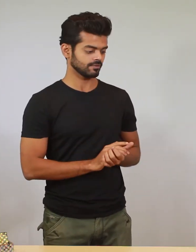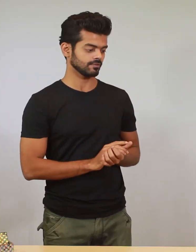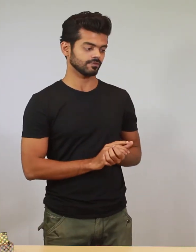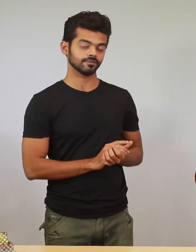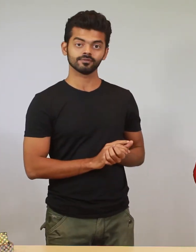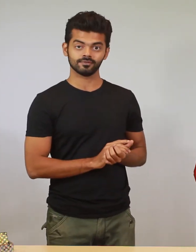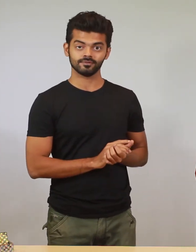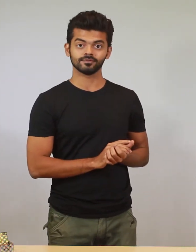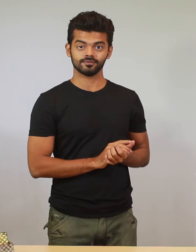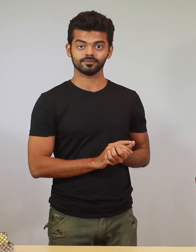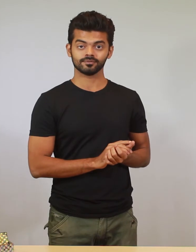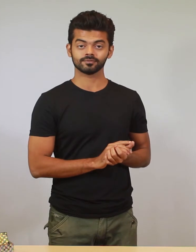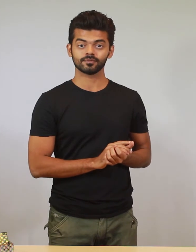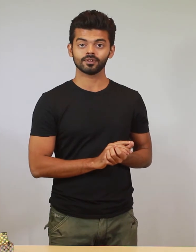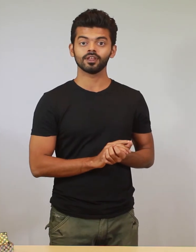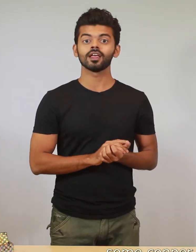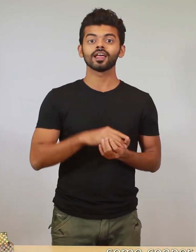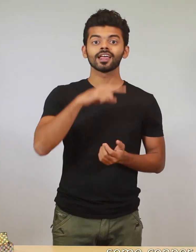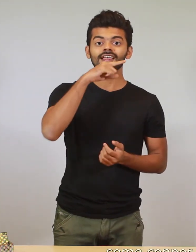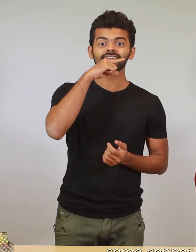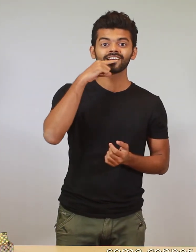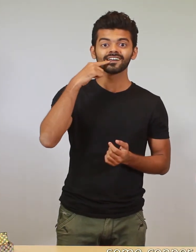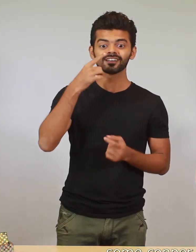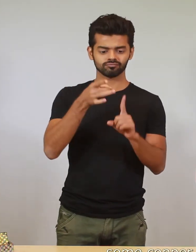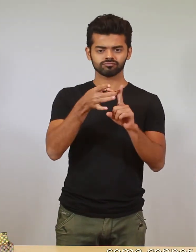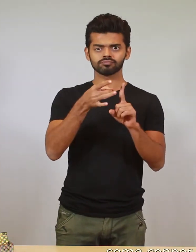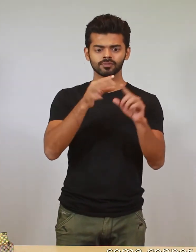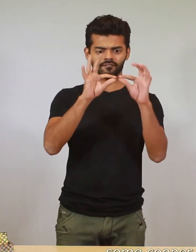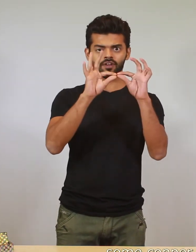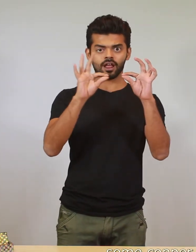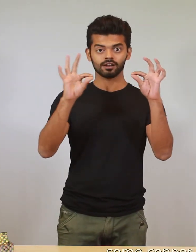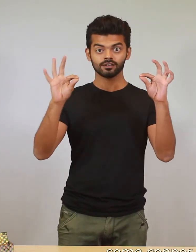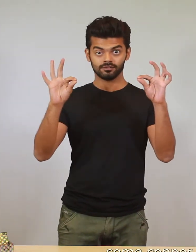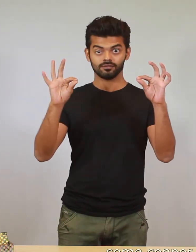here's our magnet some copper wire hmm